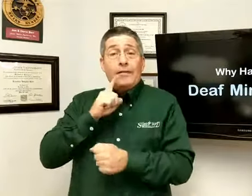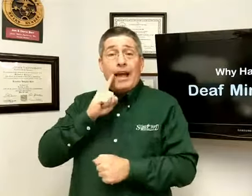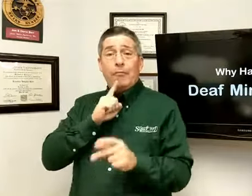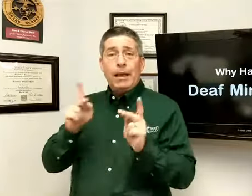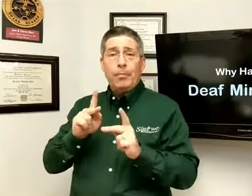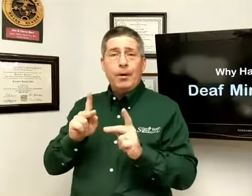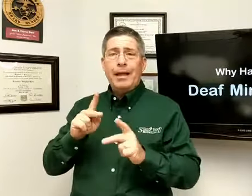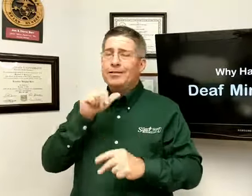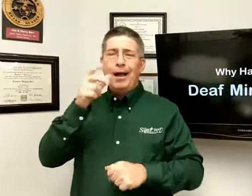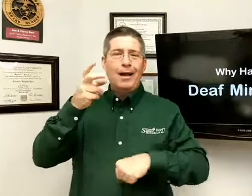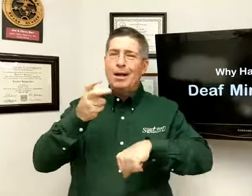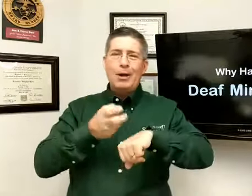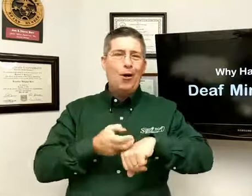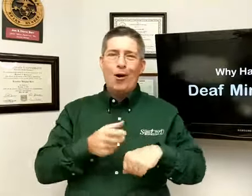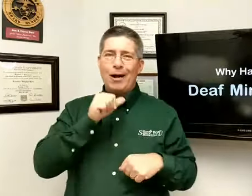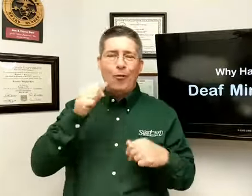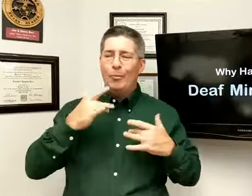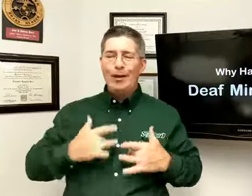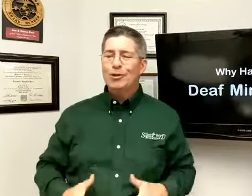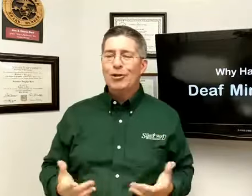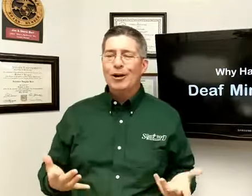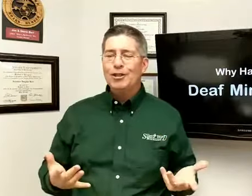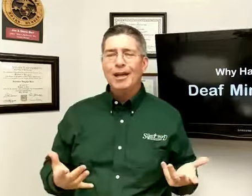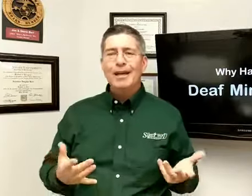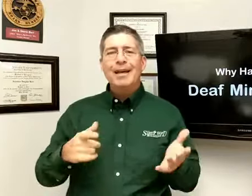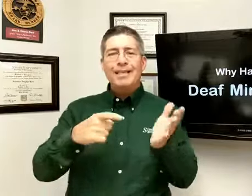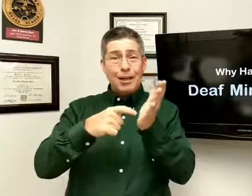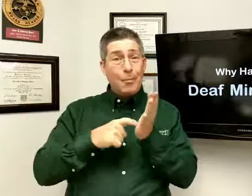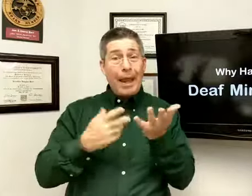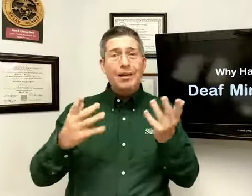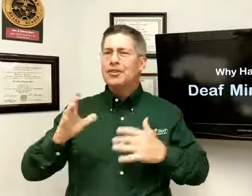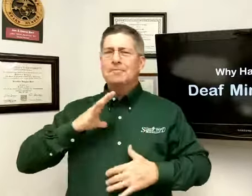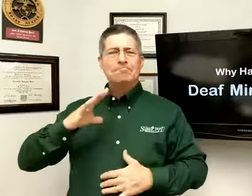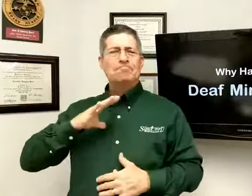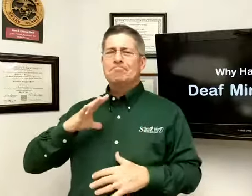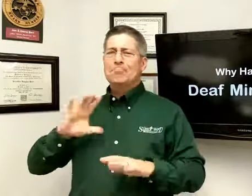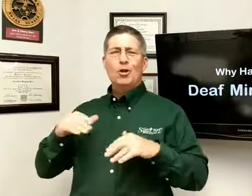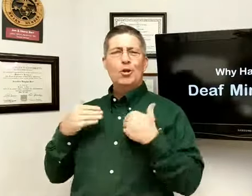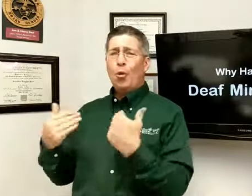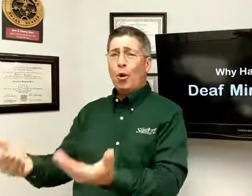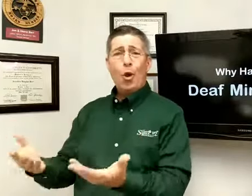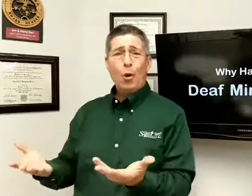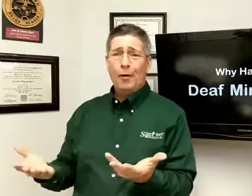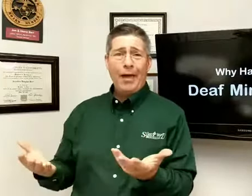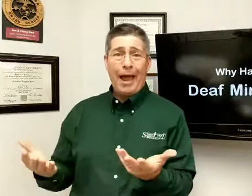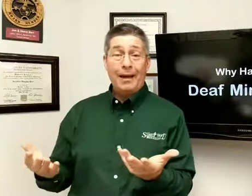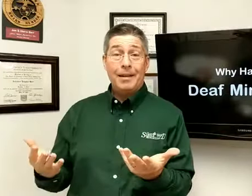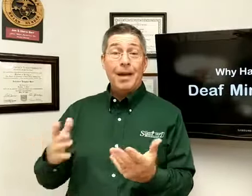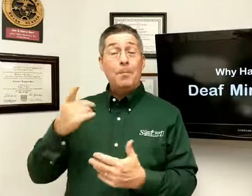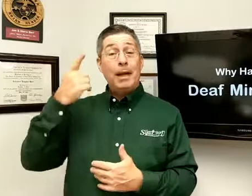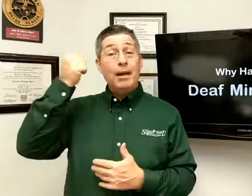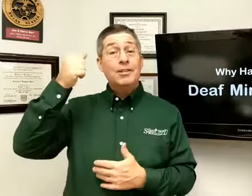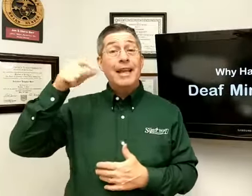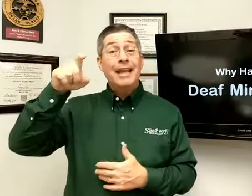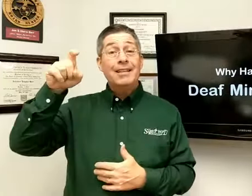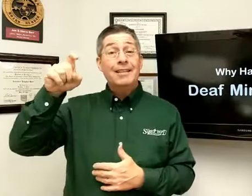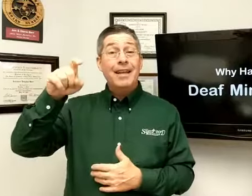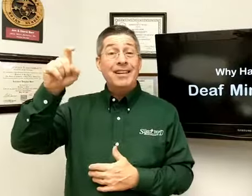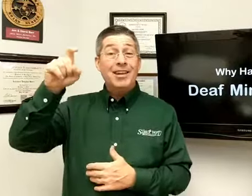deaf people, it's not going to be hard. It won't be discouraging. The demands, you'll go along with that. Because it's a